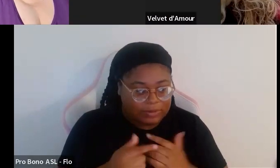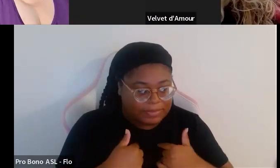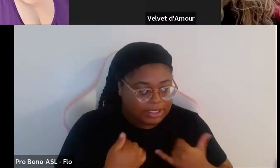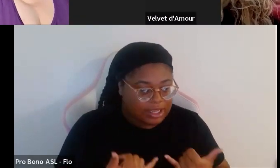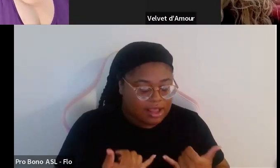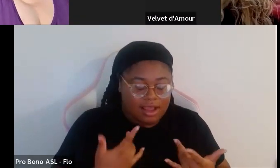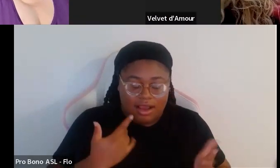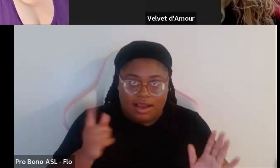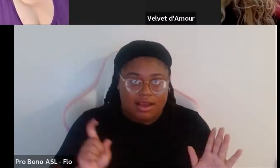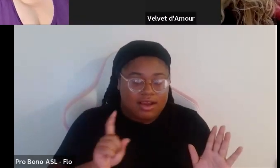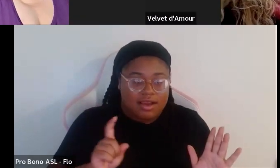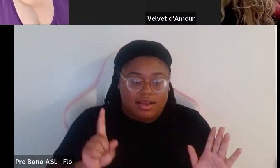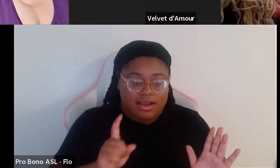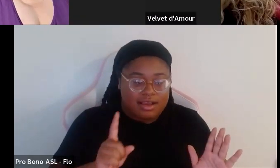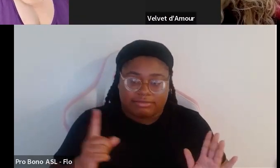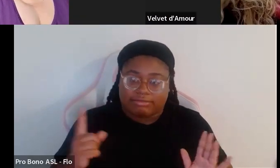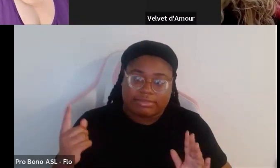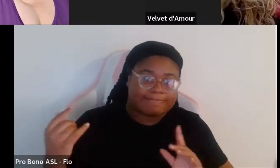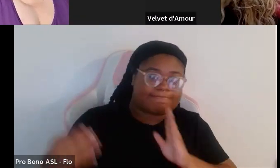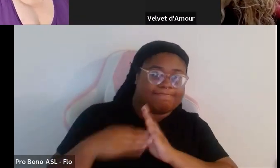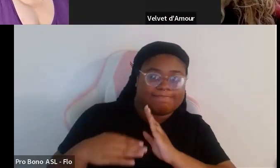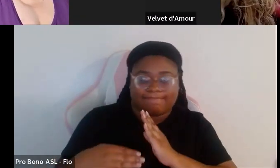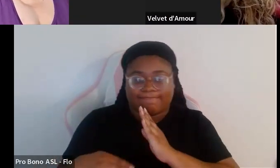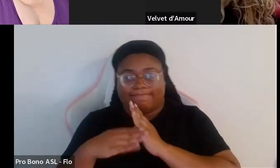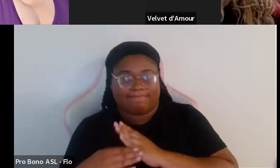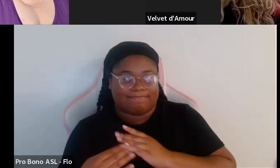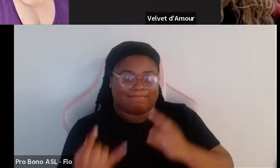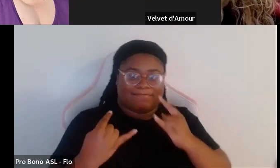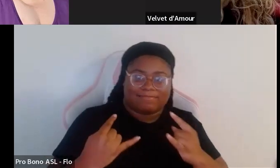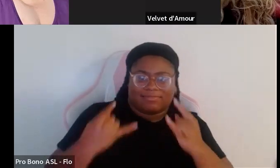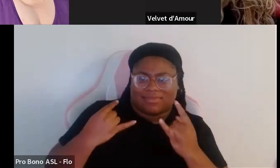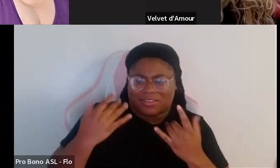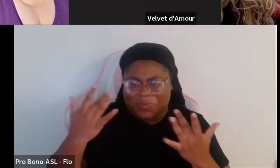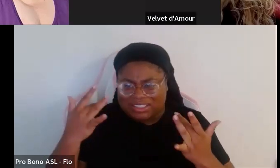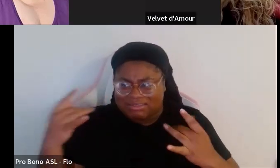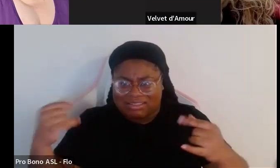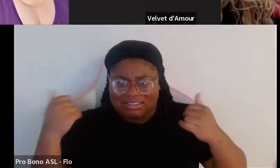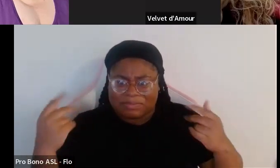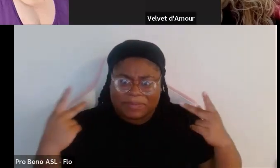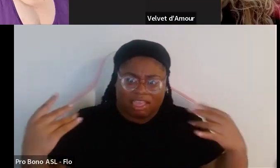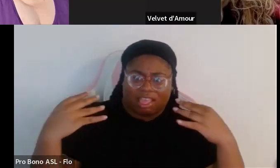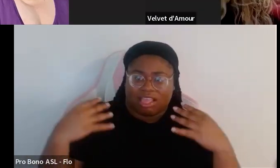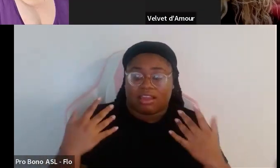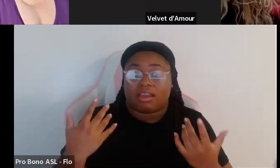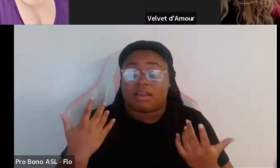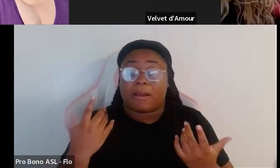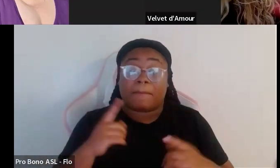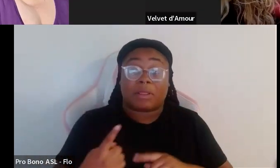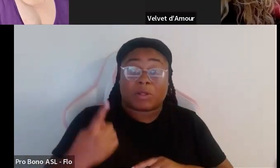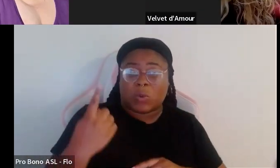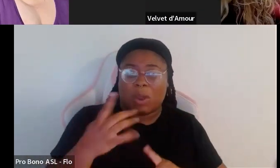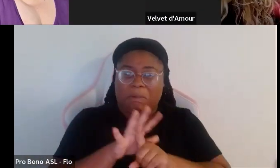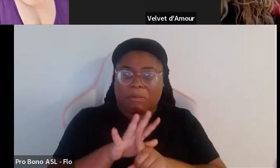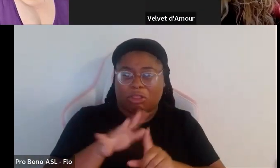walking down the hallway and just getting kicked and kicked and i was like why are you guys kicking me and this popular kid had like patted me on the back